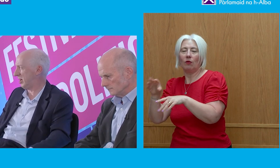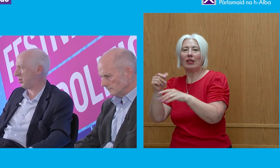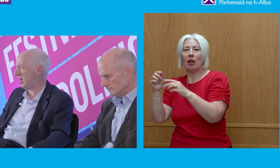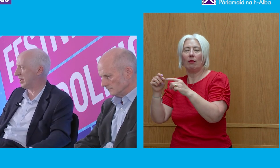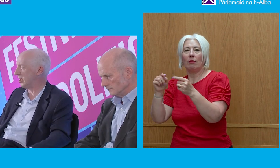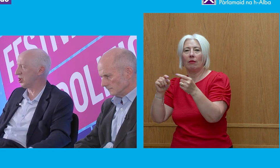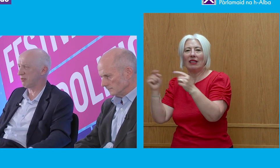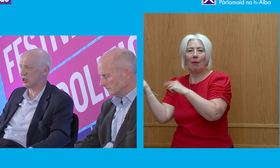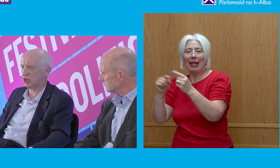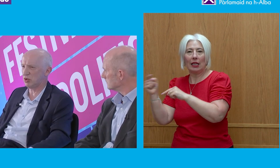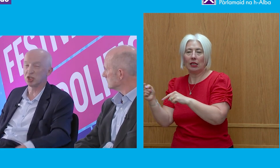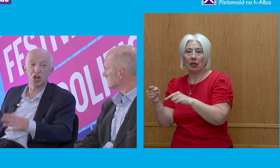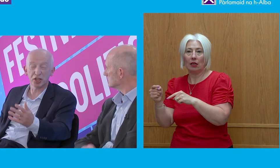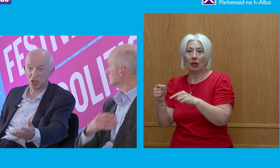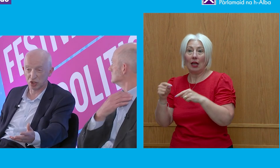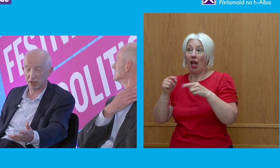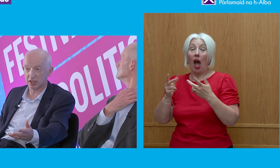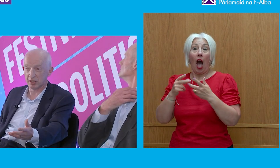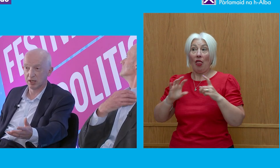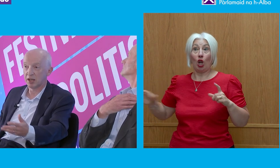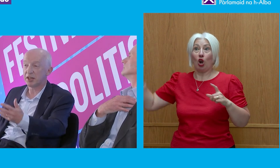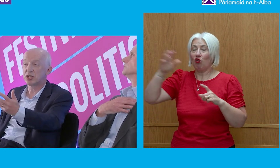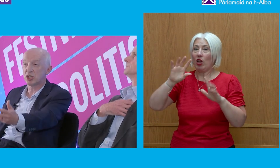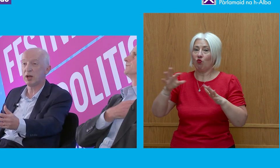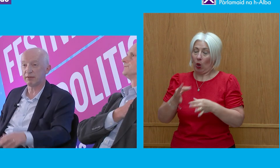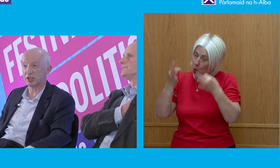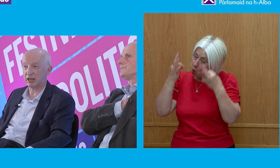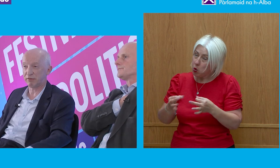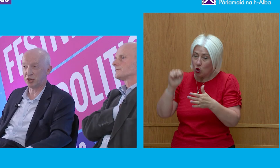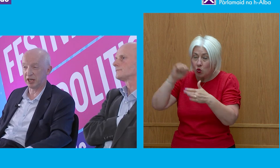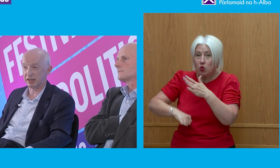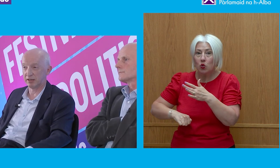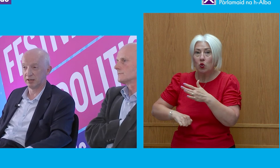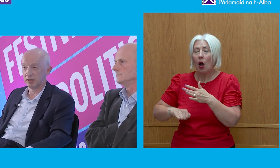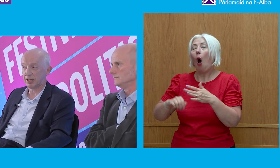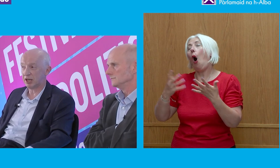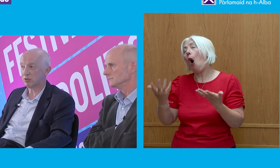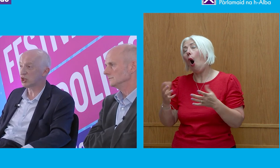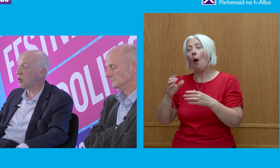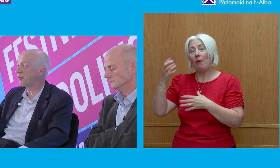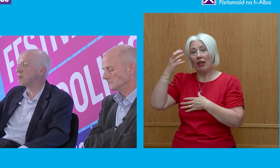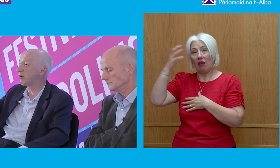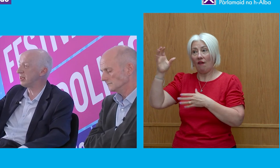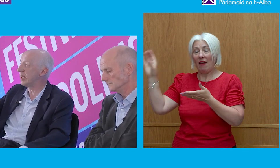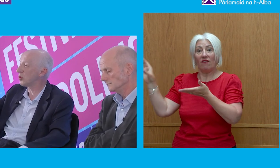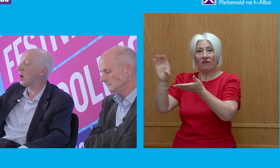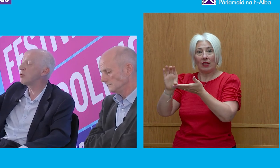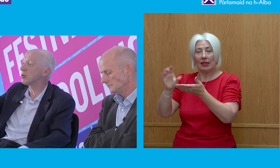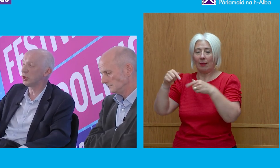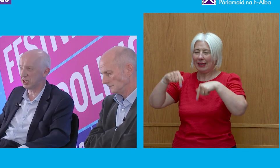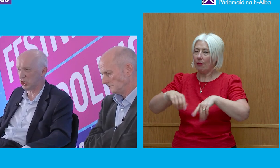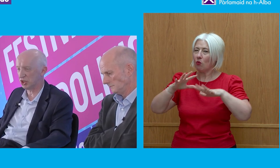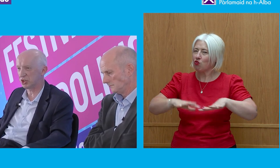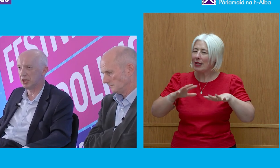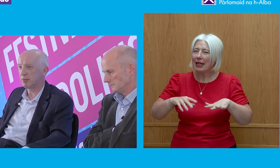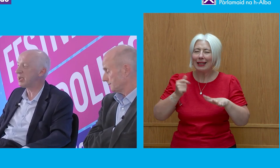rigorously applied in other institutions. Other countries, they do have state funding. Too often, Britain gets away